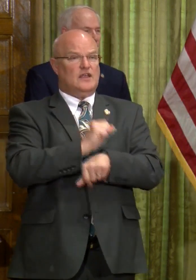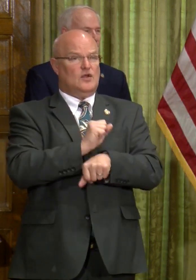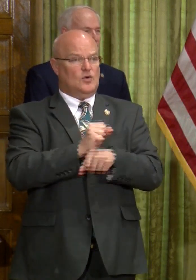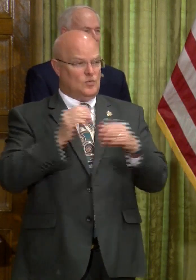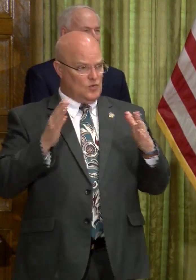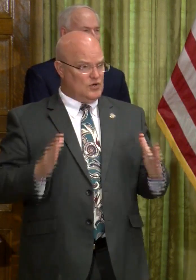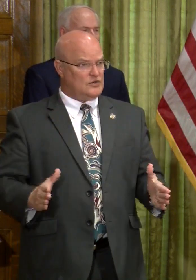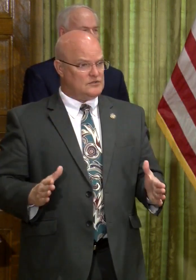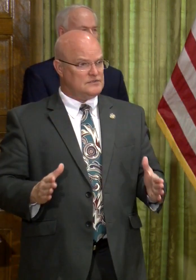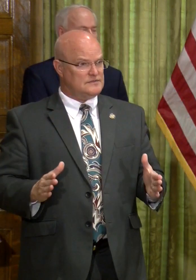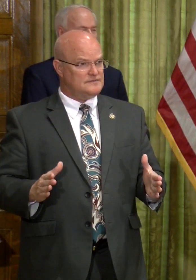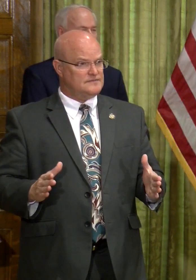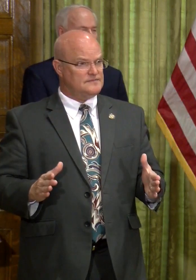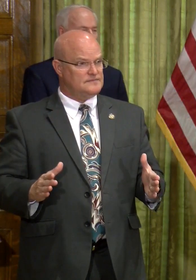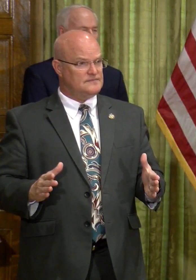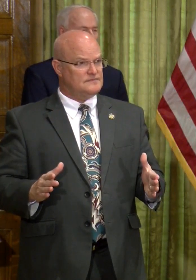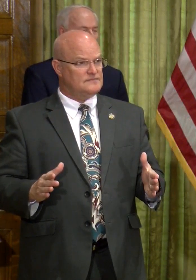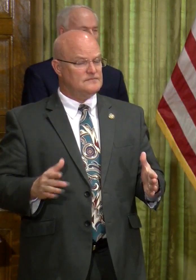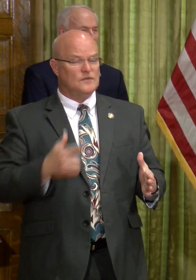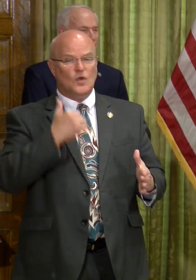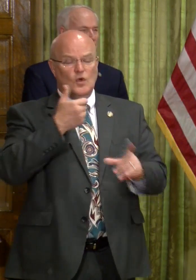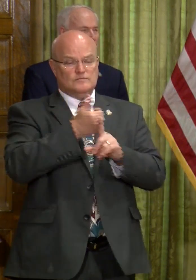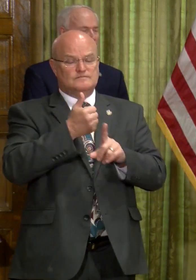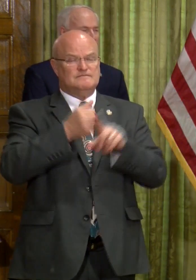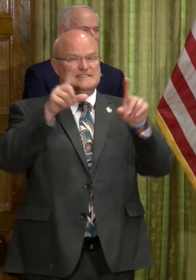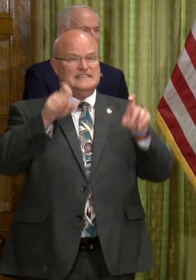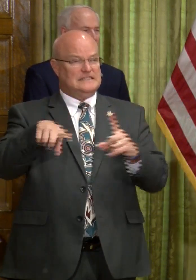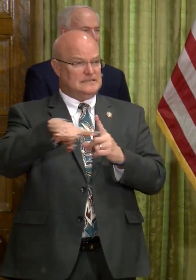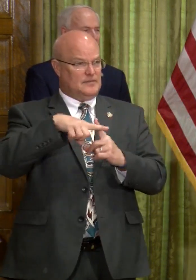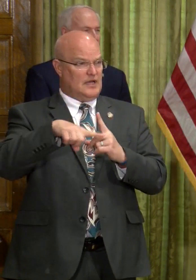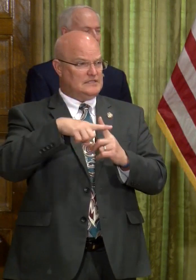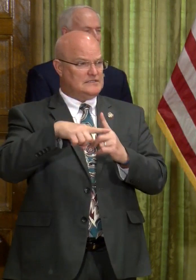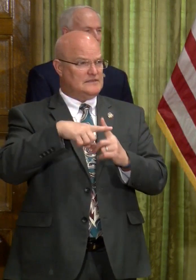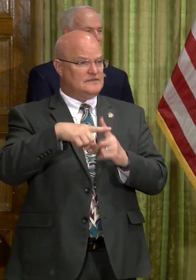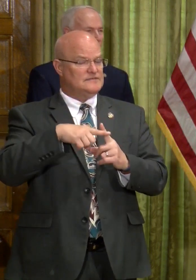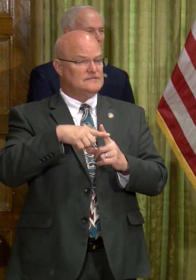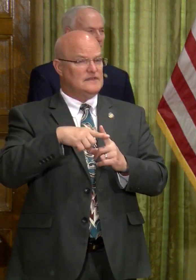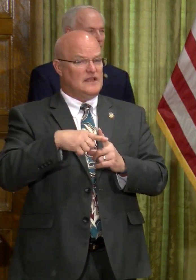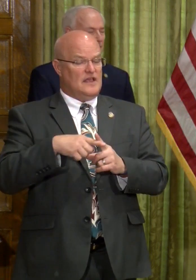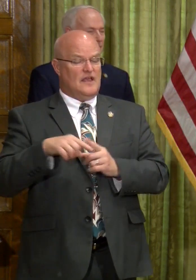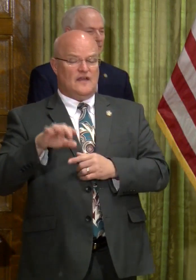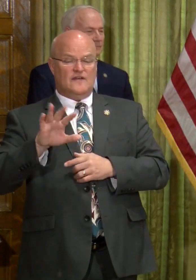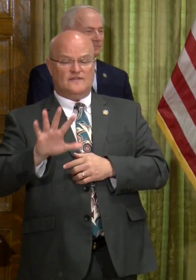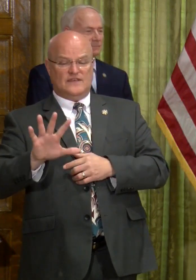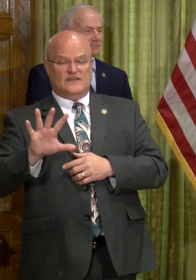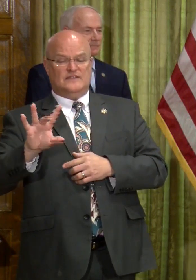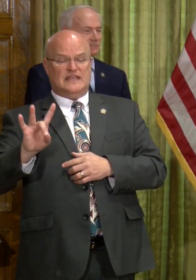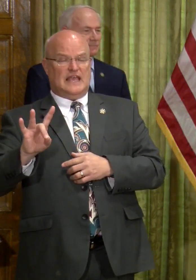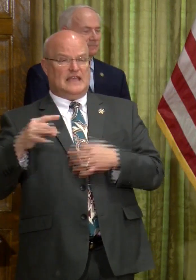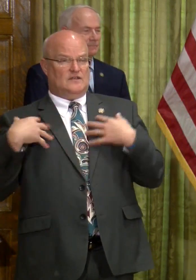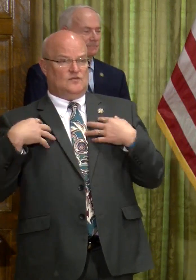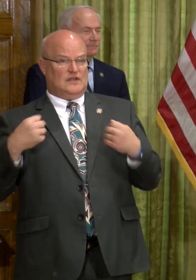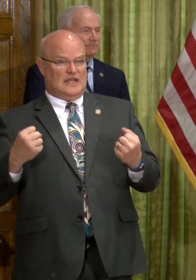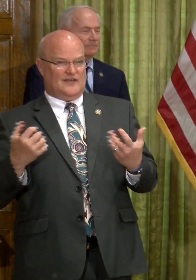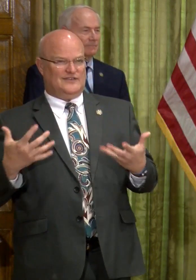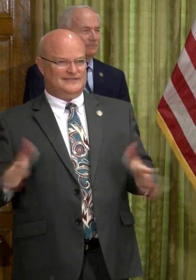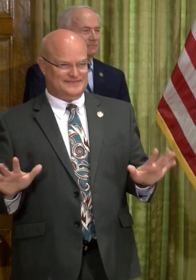who have tested positive, of whom 58 have recovered.